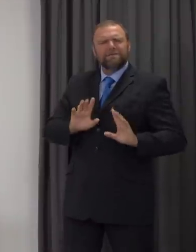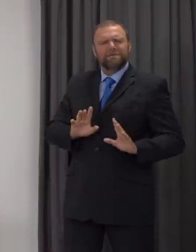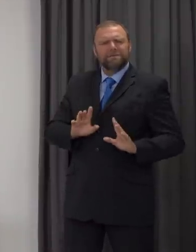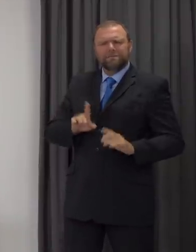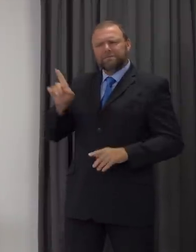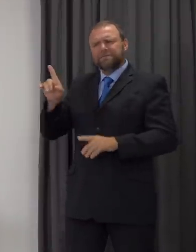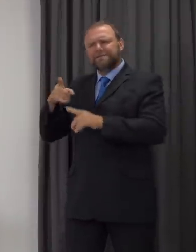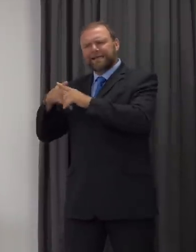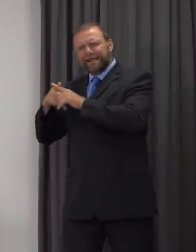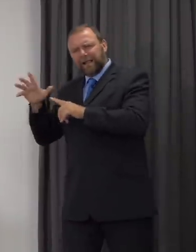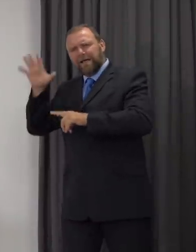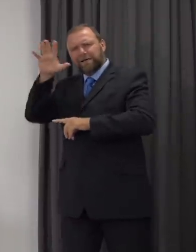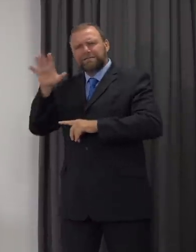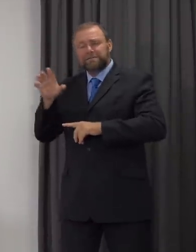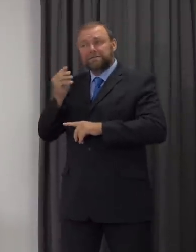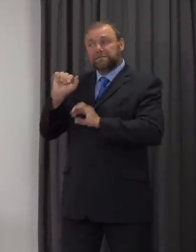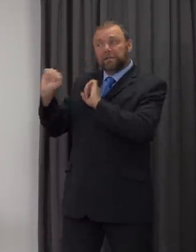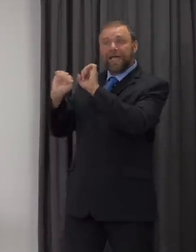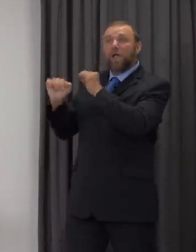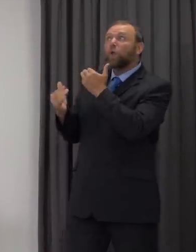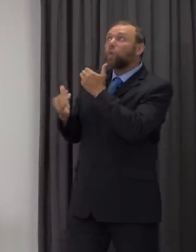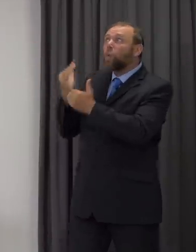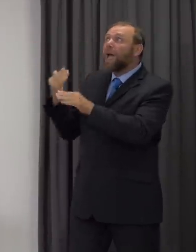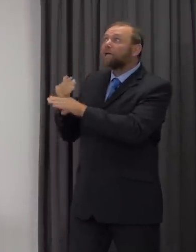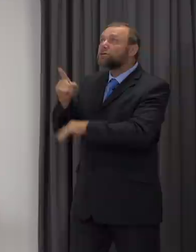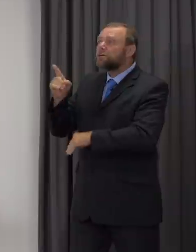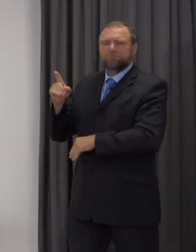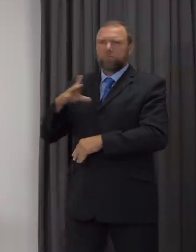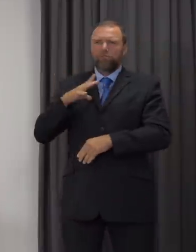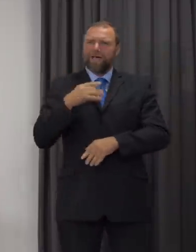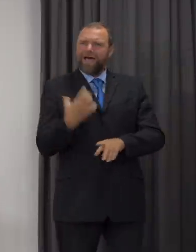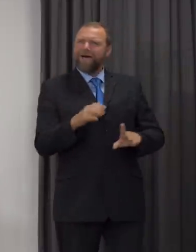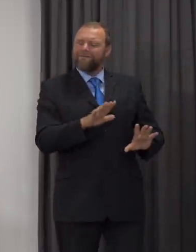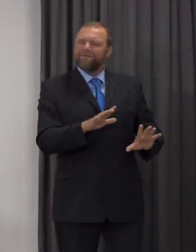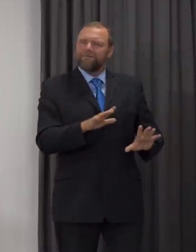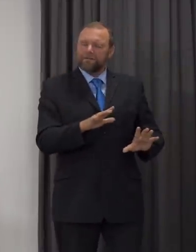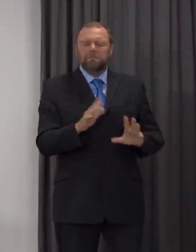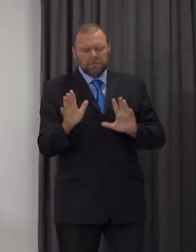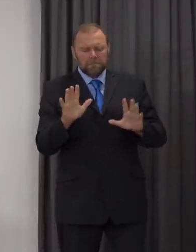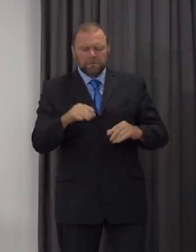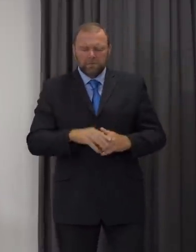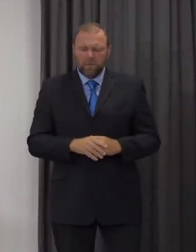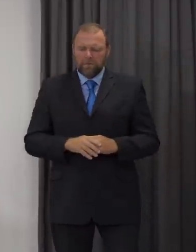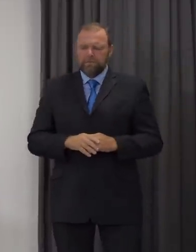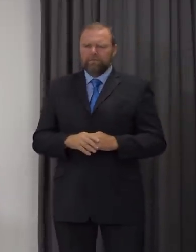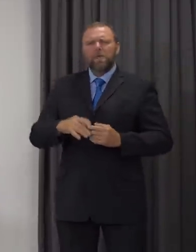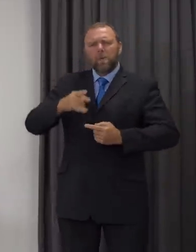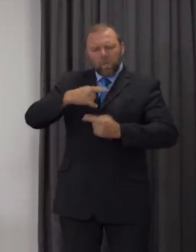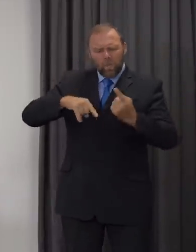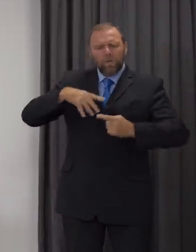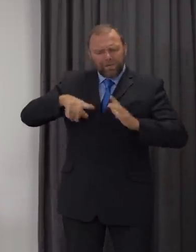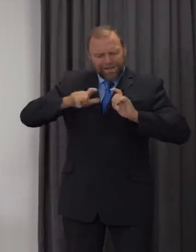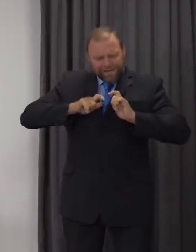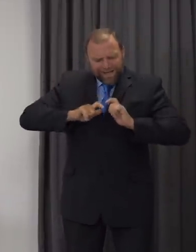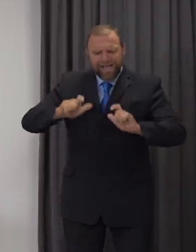of the actions being introduced elsewhere are already in place here. We need to go on,